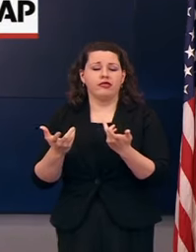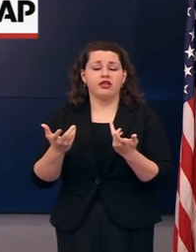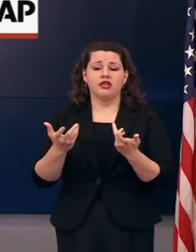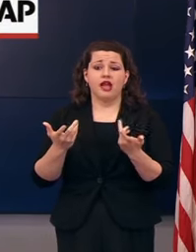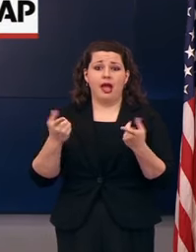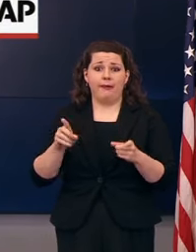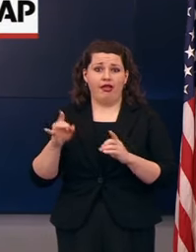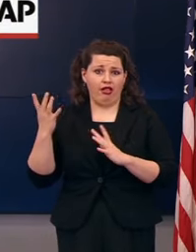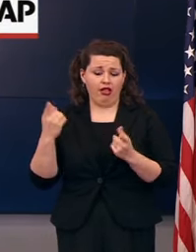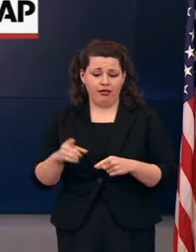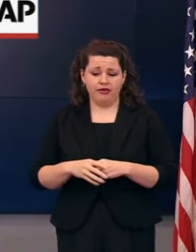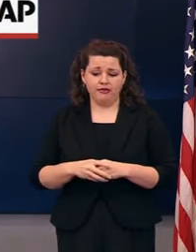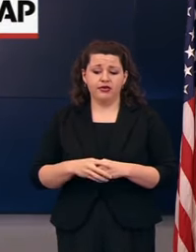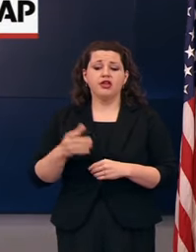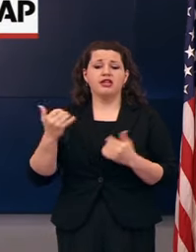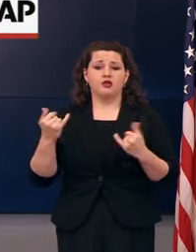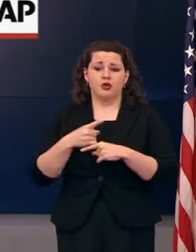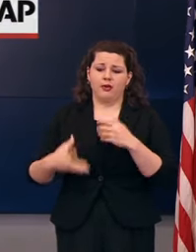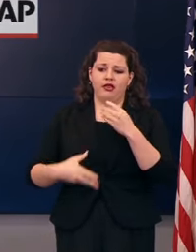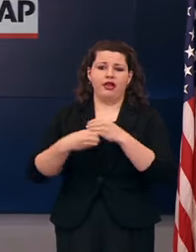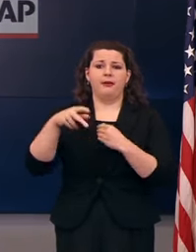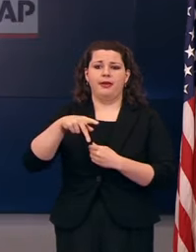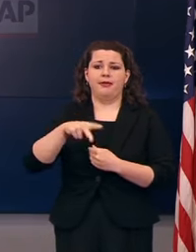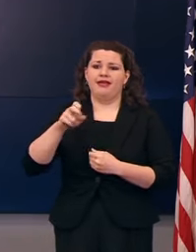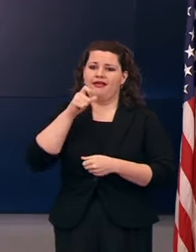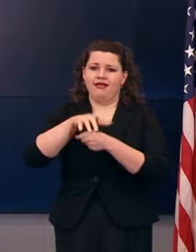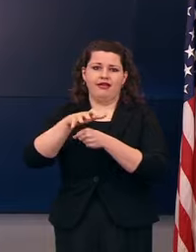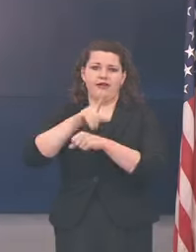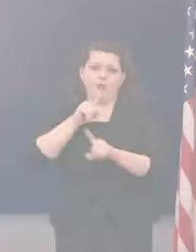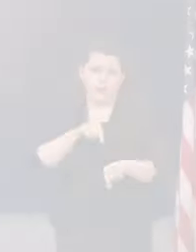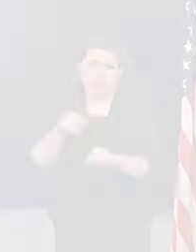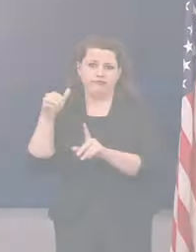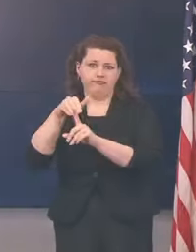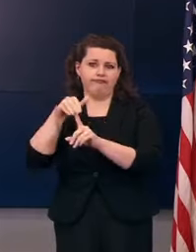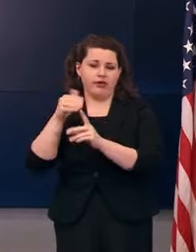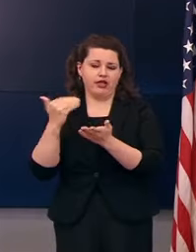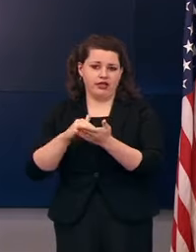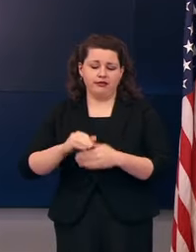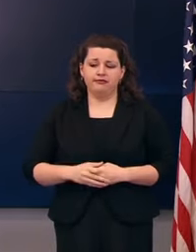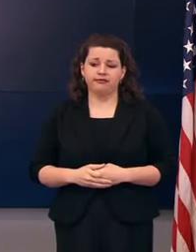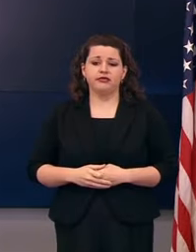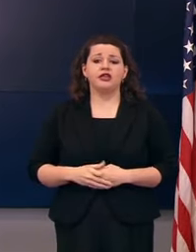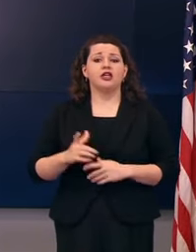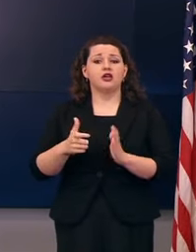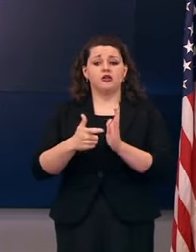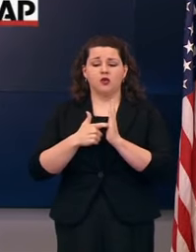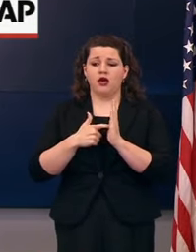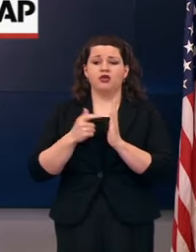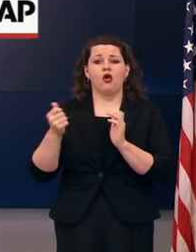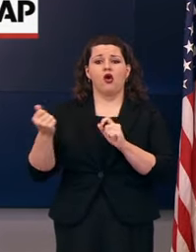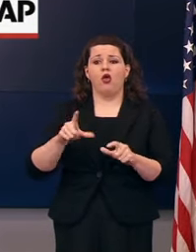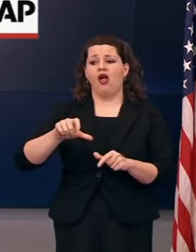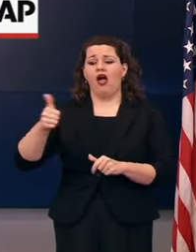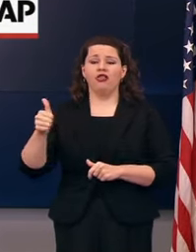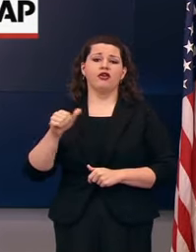Today we are taking the additional step of issuing a PPE shortage order. It requires cancelling all other